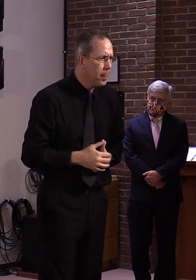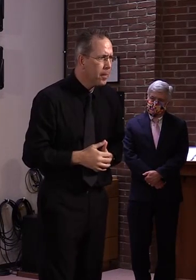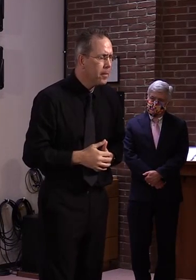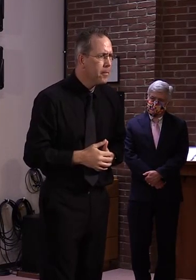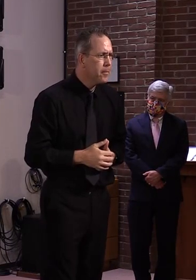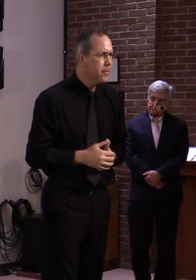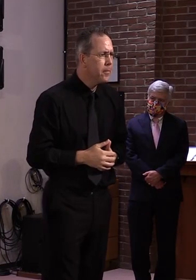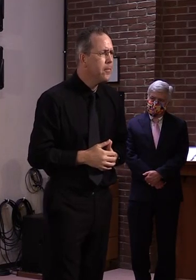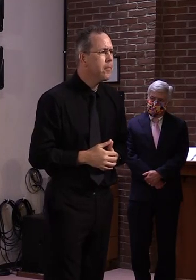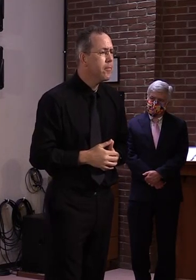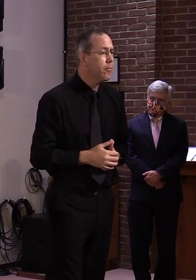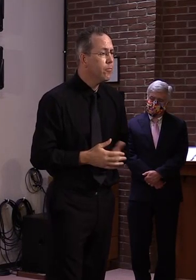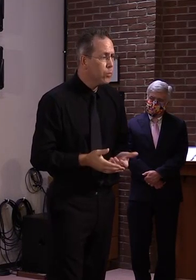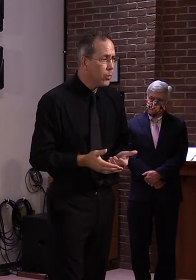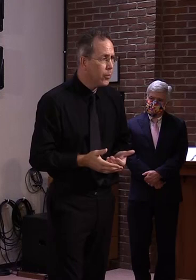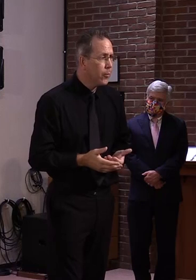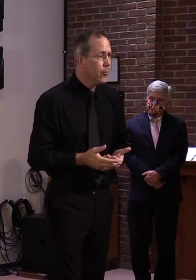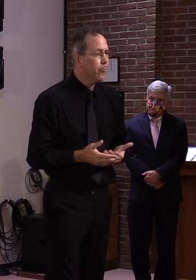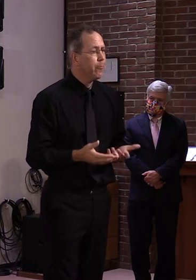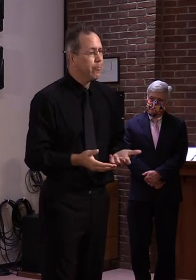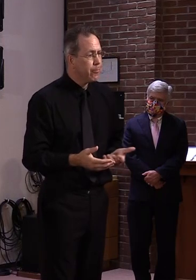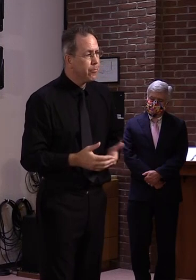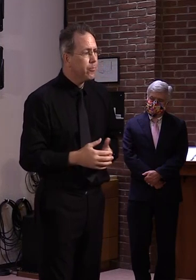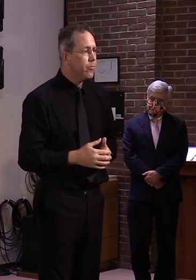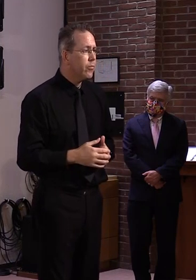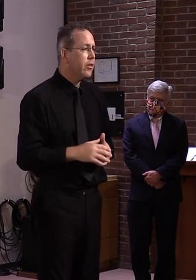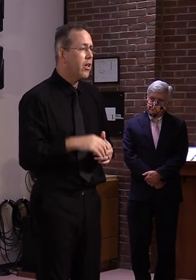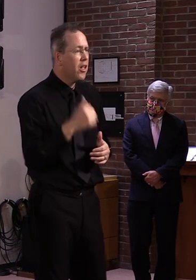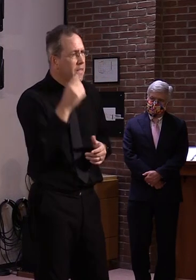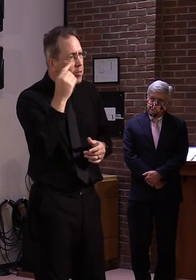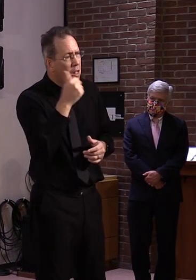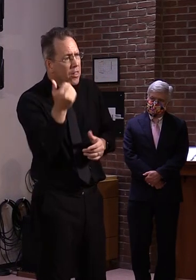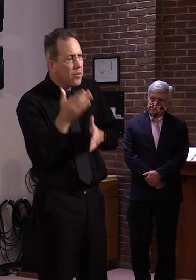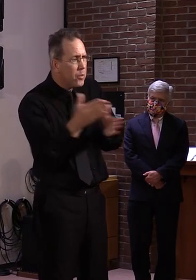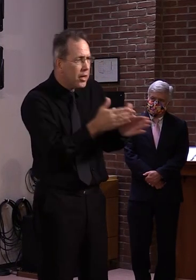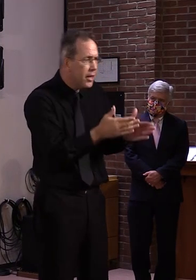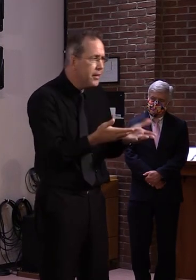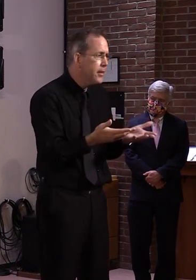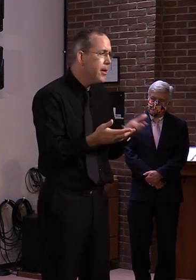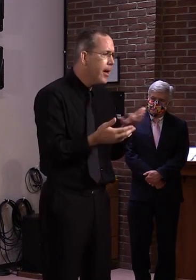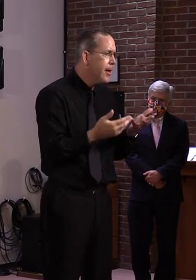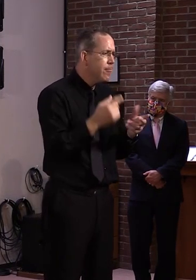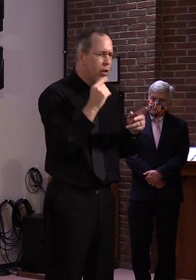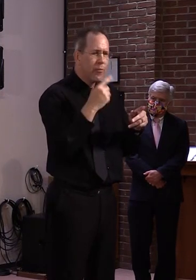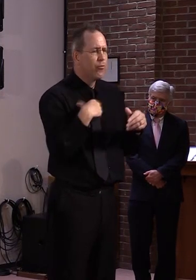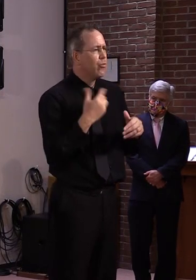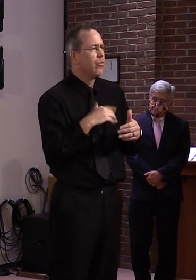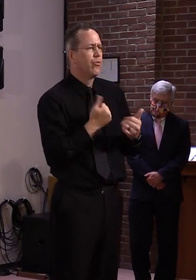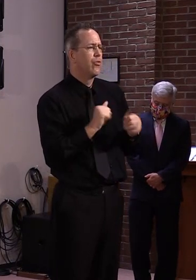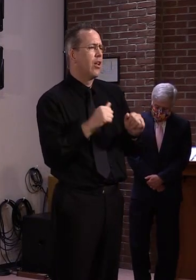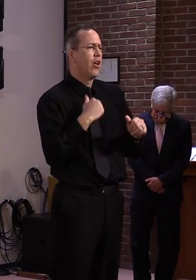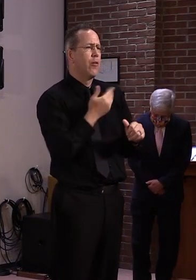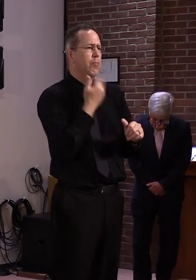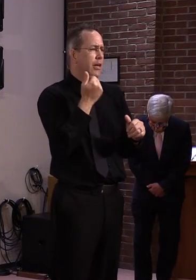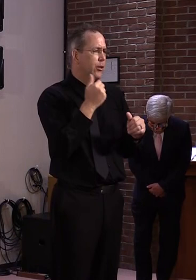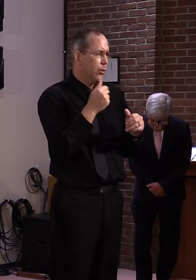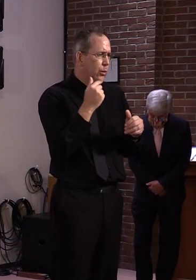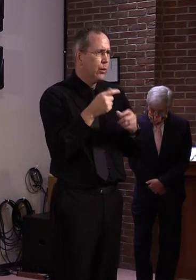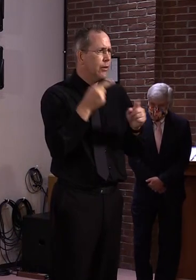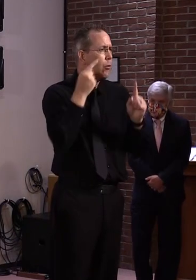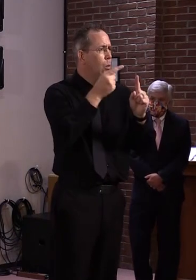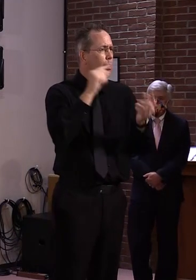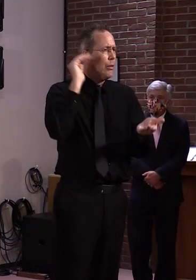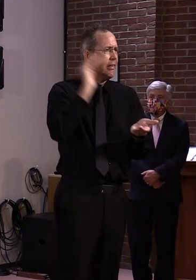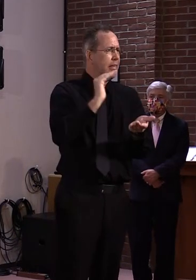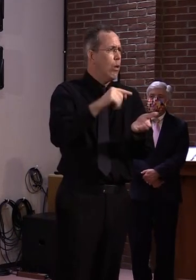So we'll we'll continue to do what we can limit the expenditures and try and